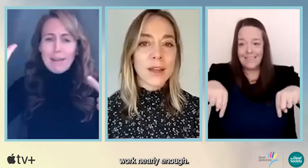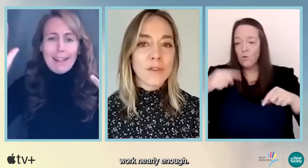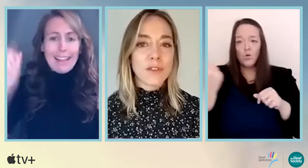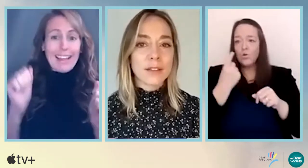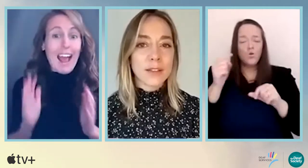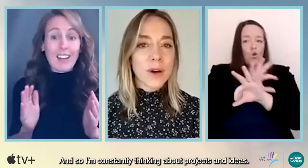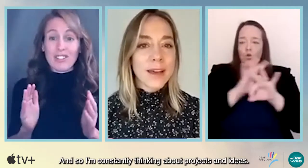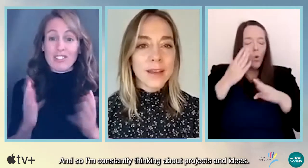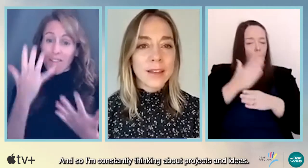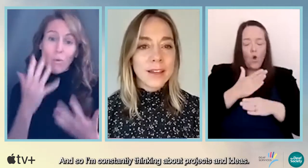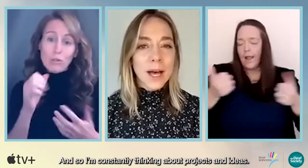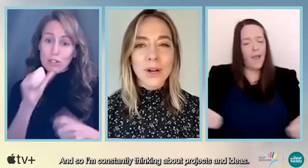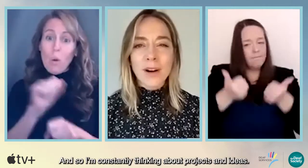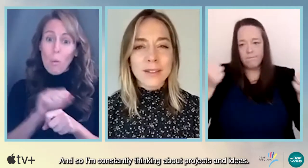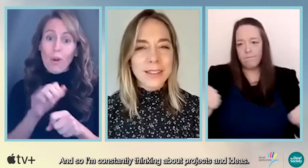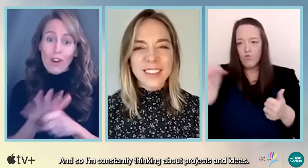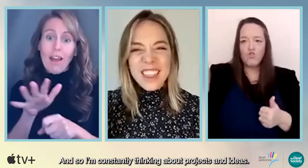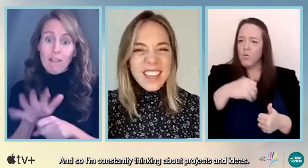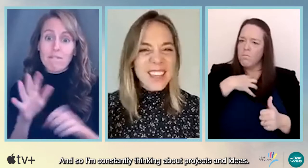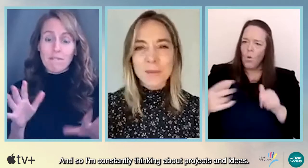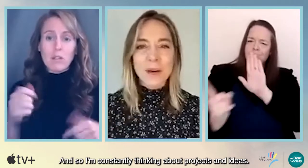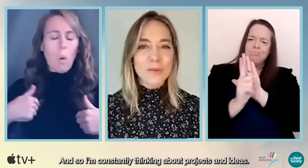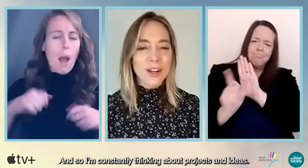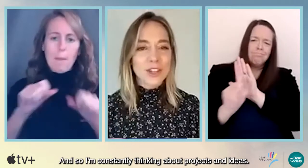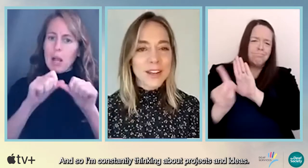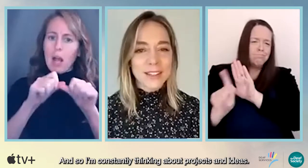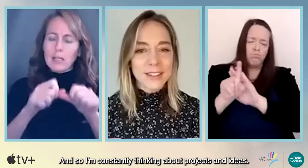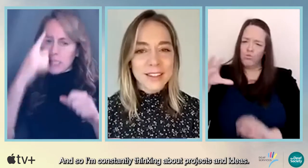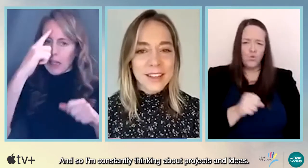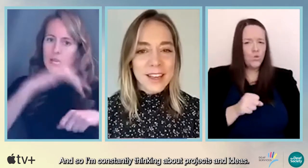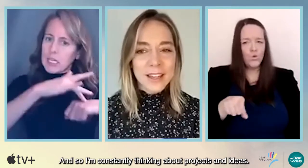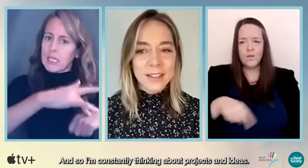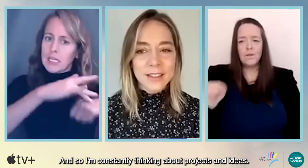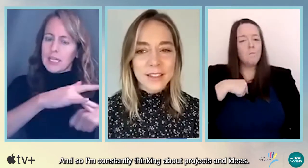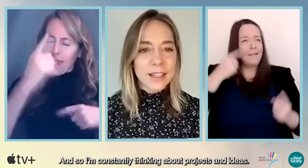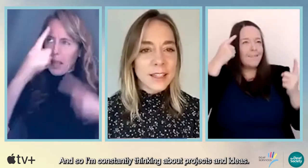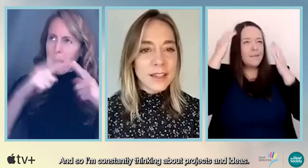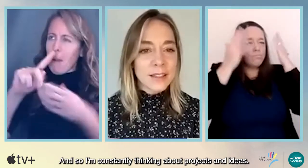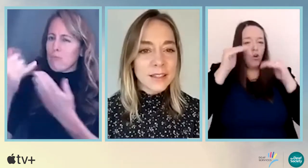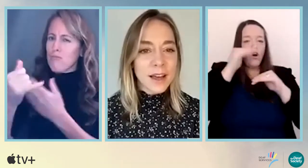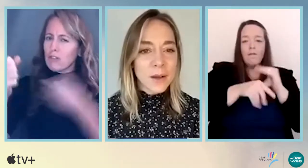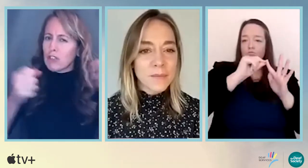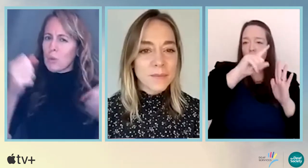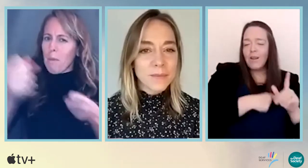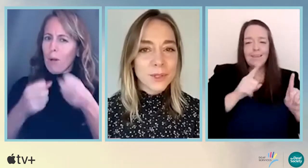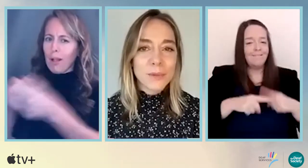who don't work nearly enough. And so I, I'm constantly thinking about projects and, and ideas